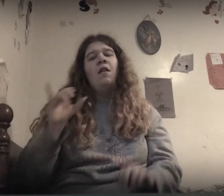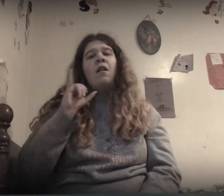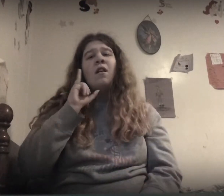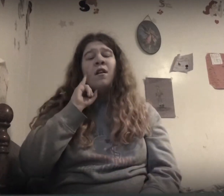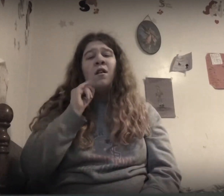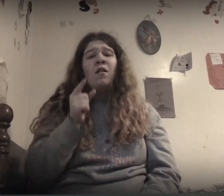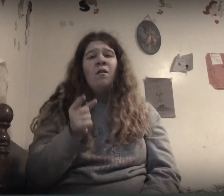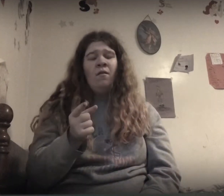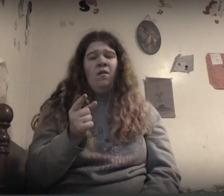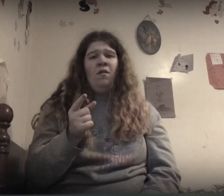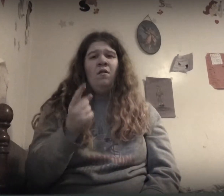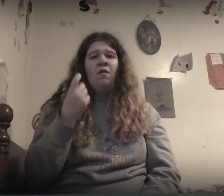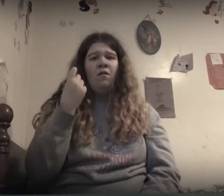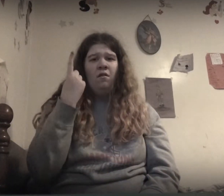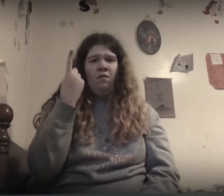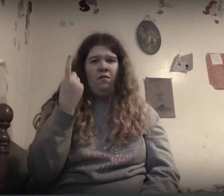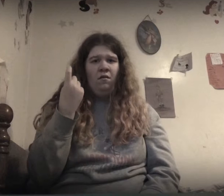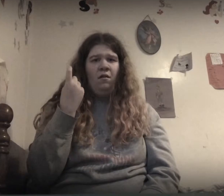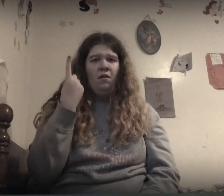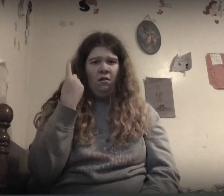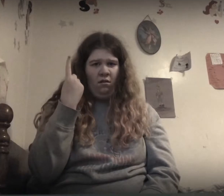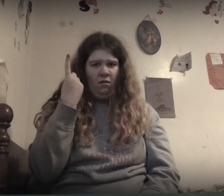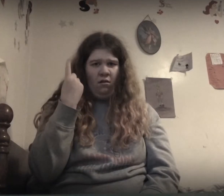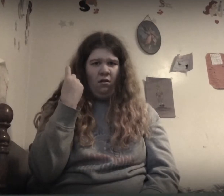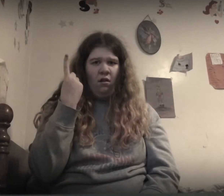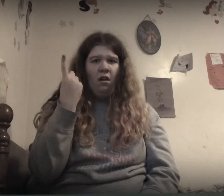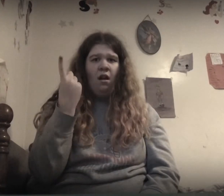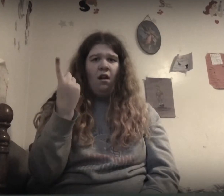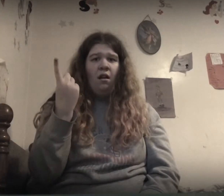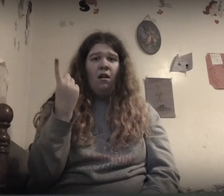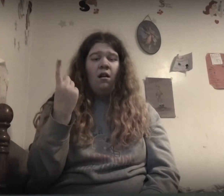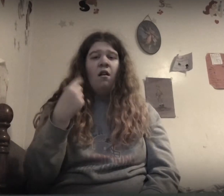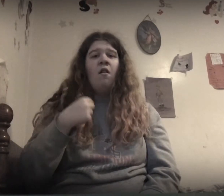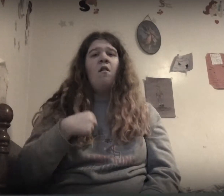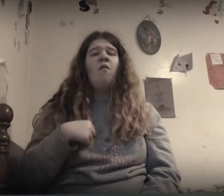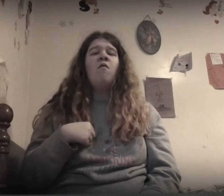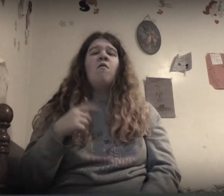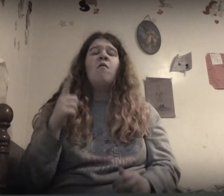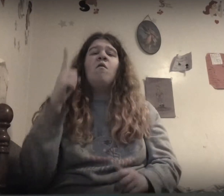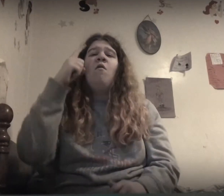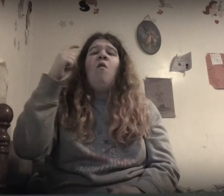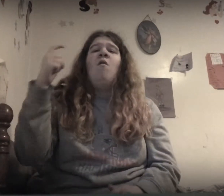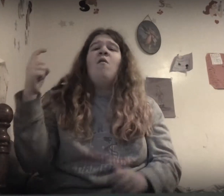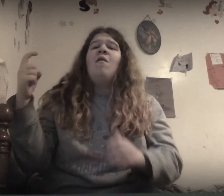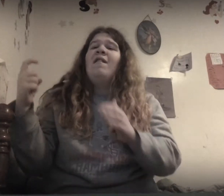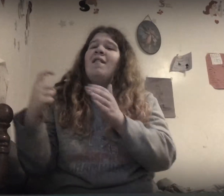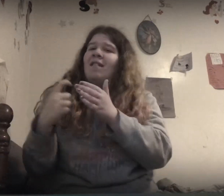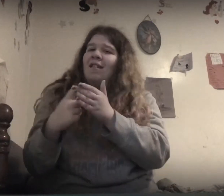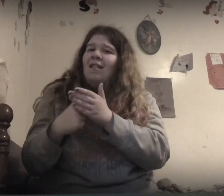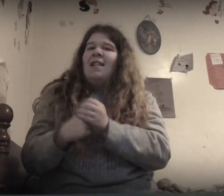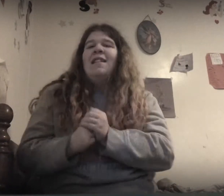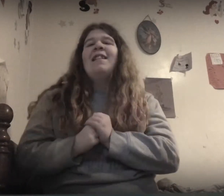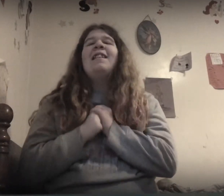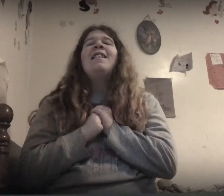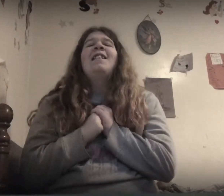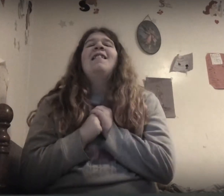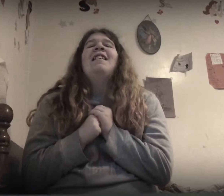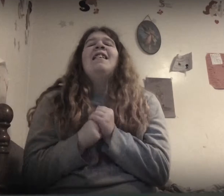If you could realize all the dreams you have inside